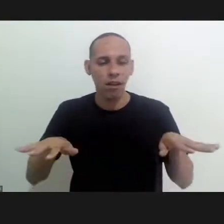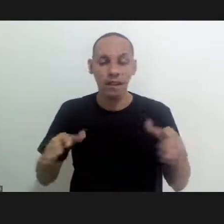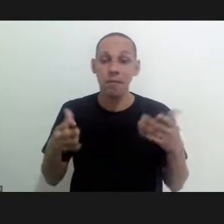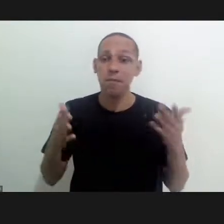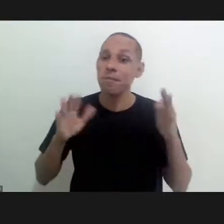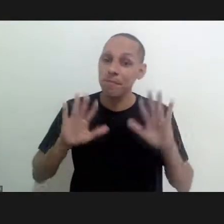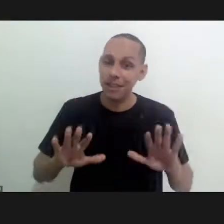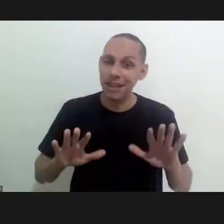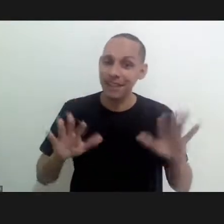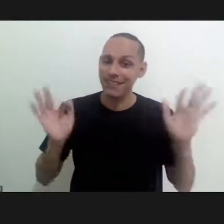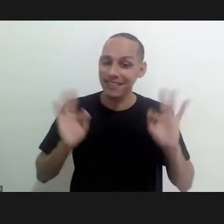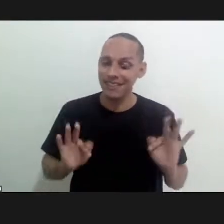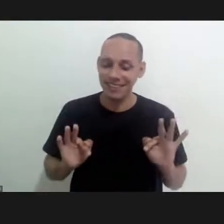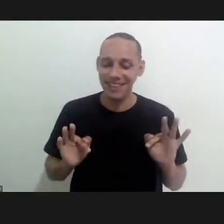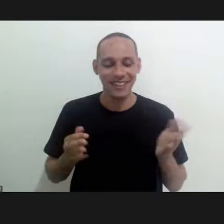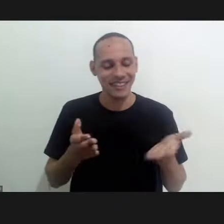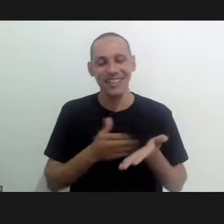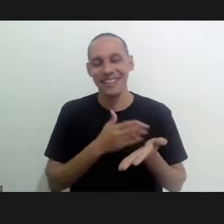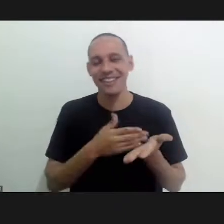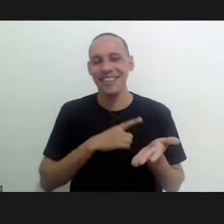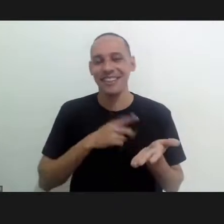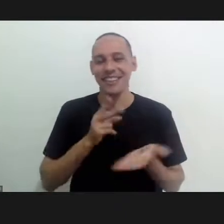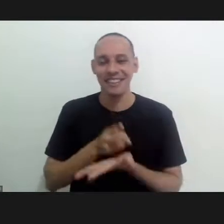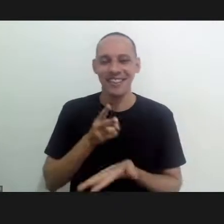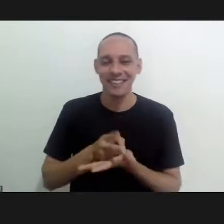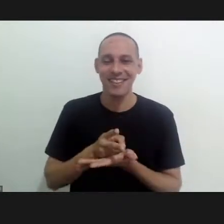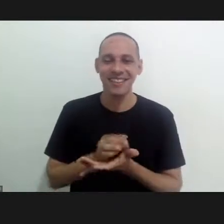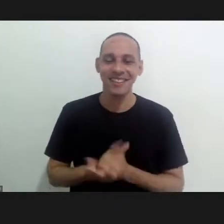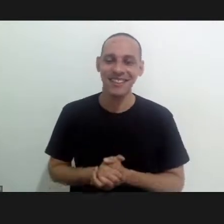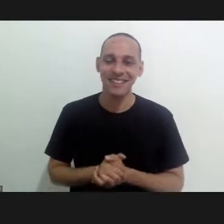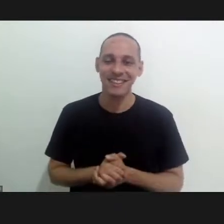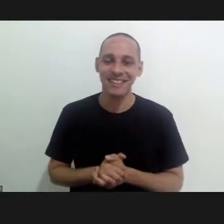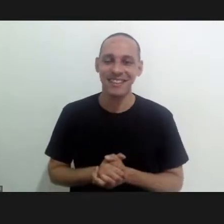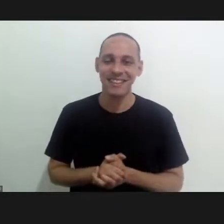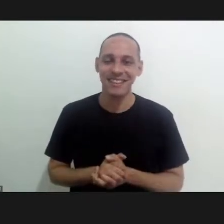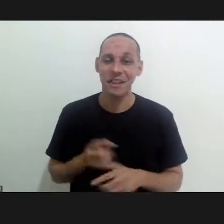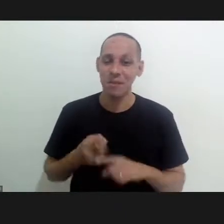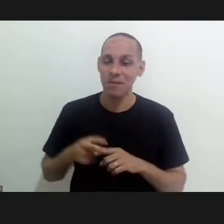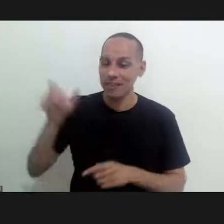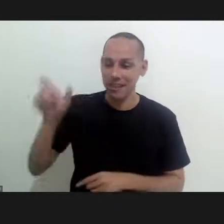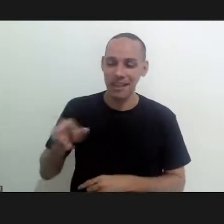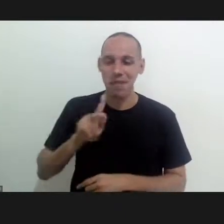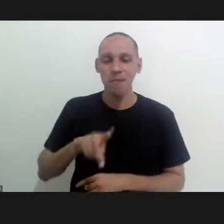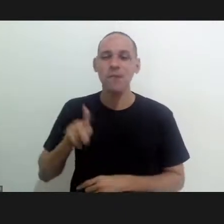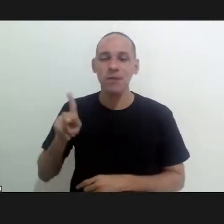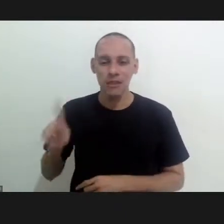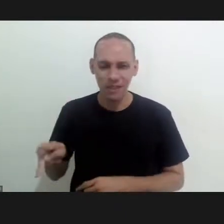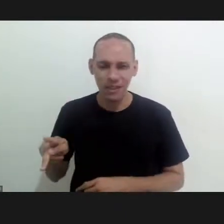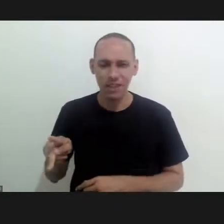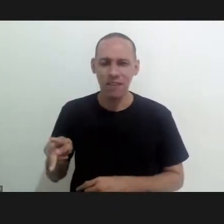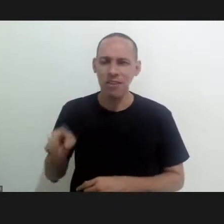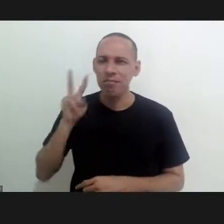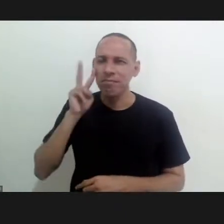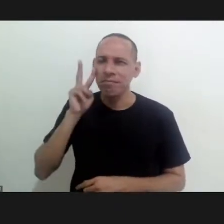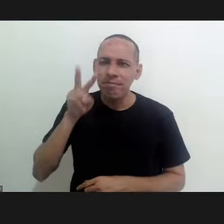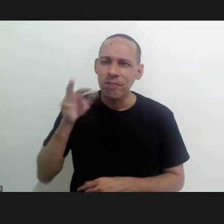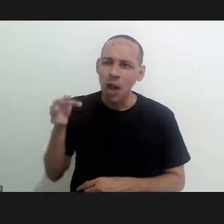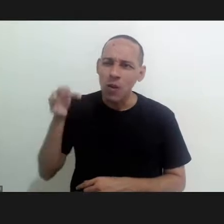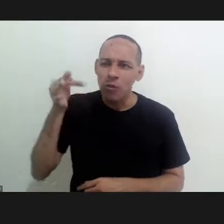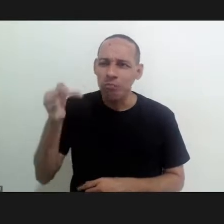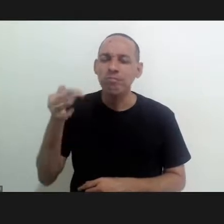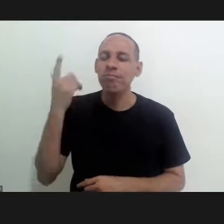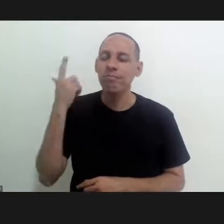again but luckily we continue with the journal thanks to what the visionary